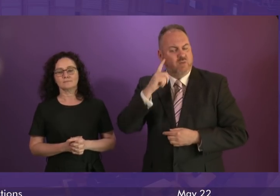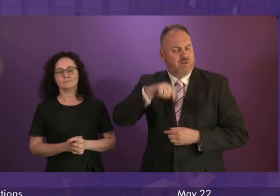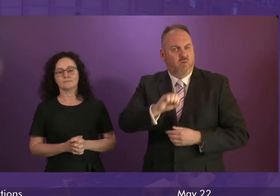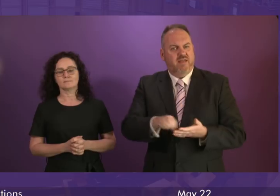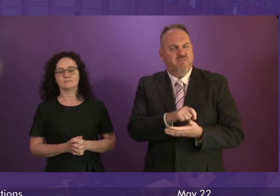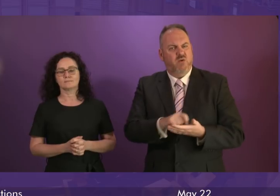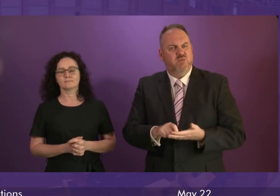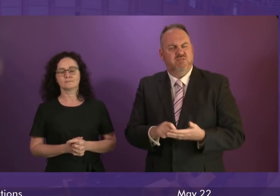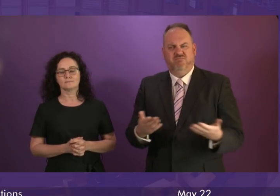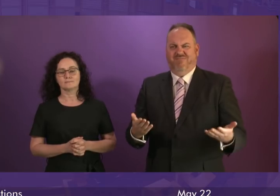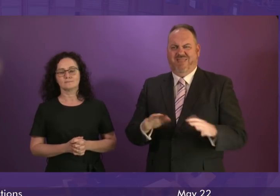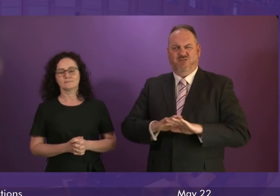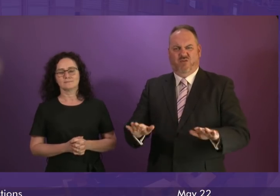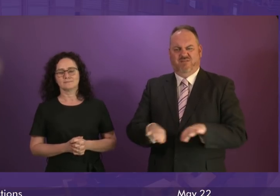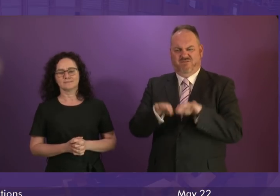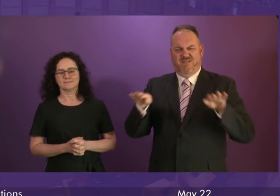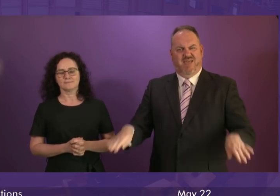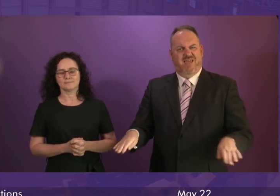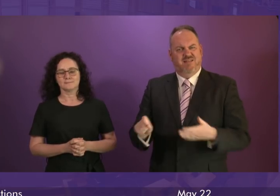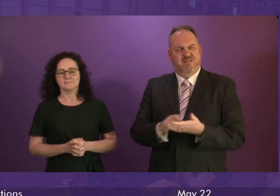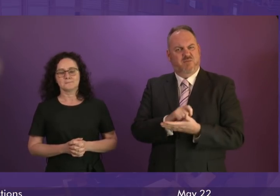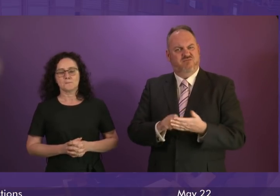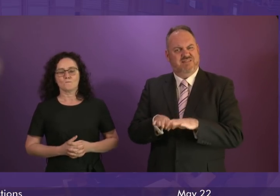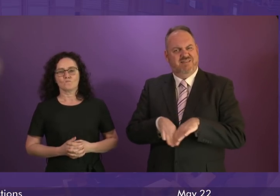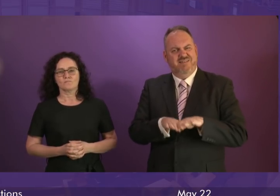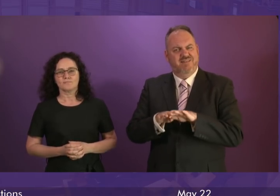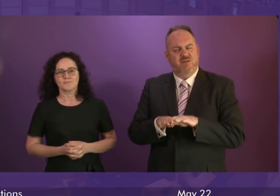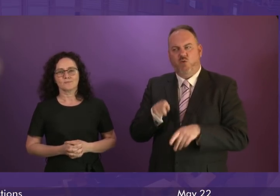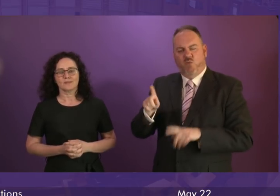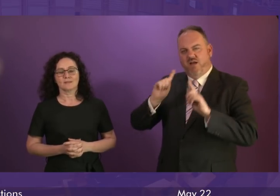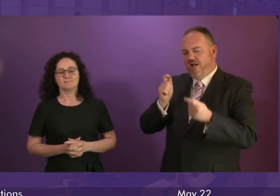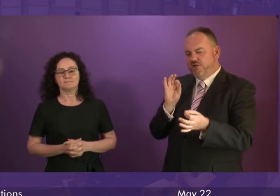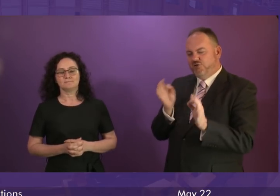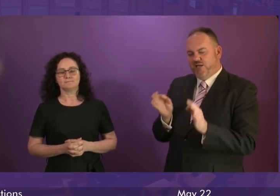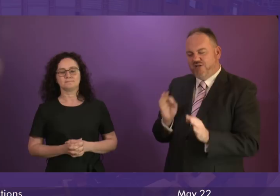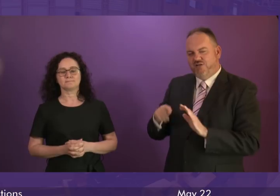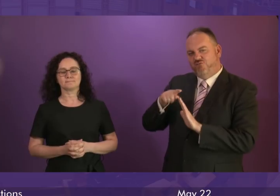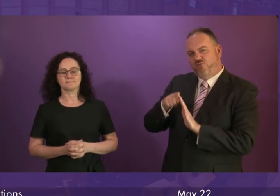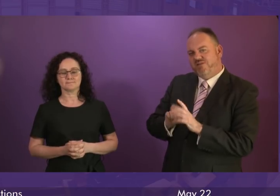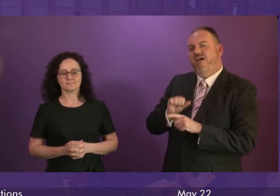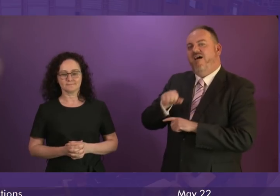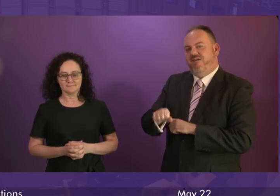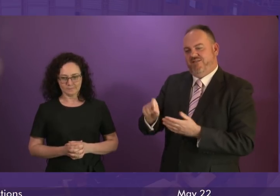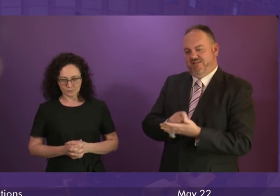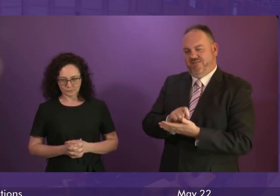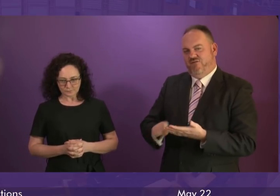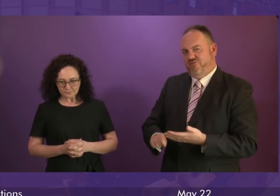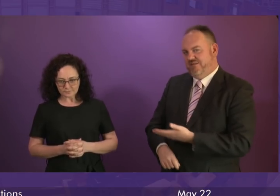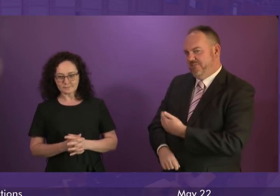is held again. Doesn't she see that? Doesn't she see that you shouldn't change the rules after the event? First Minister.